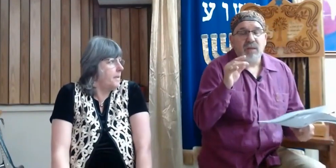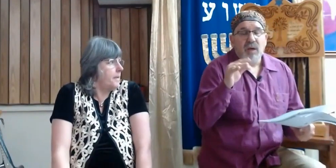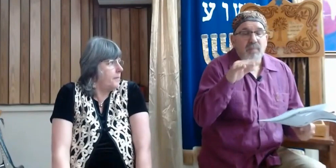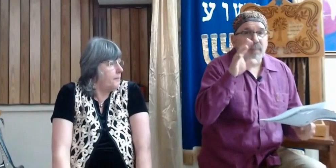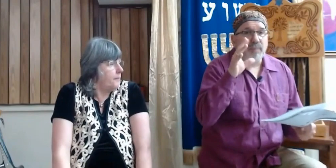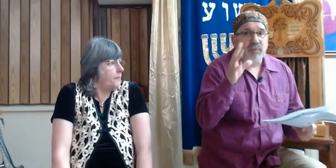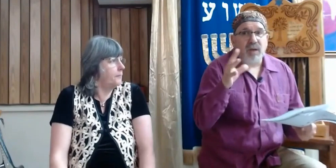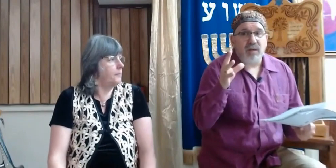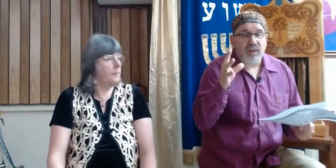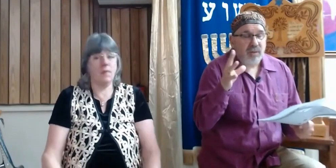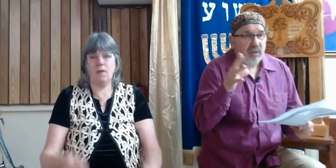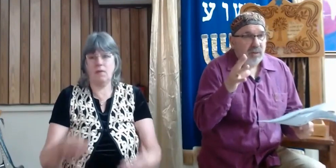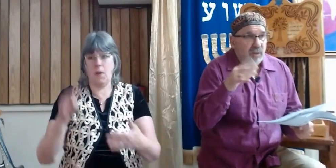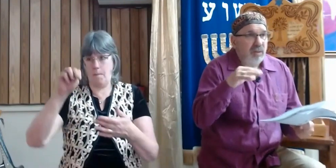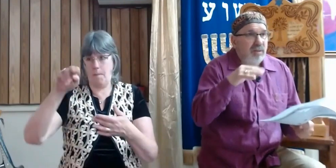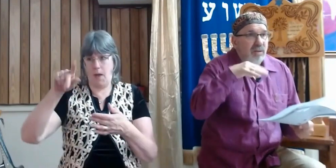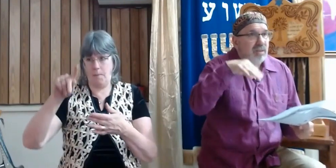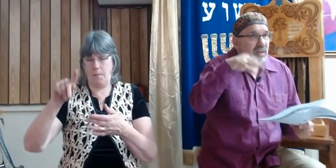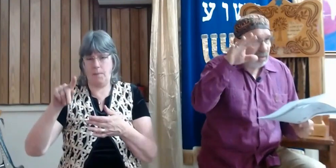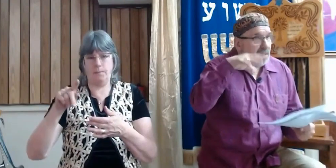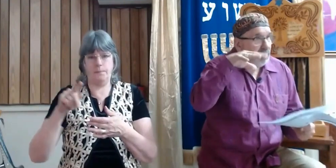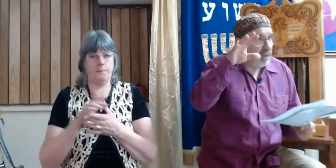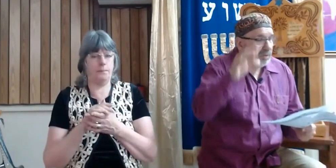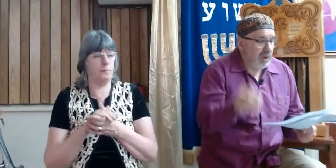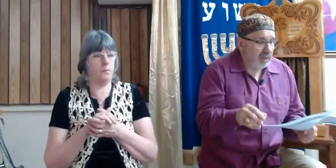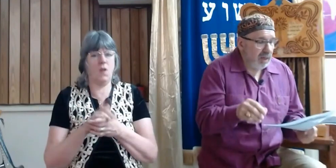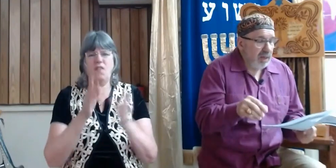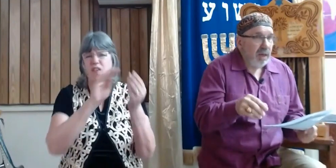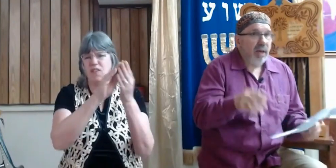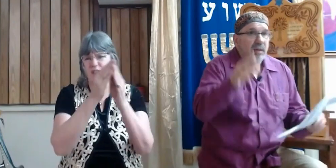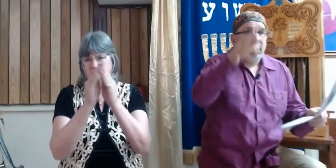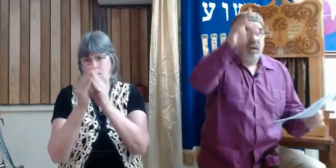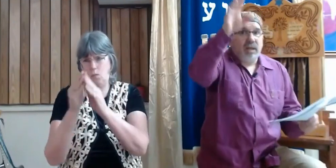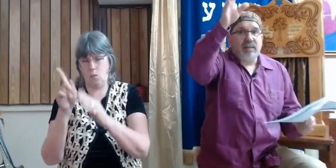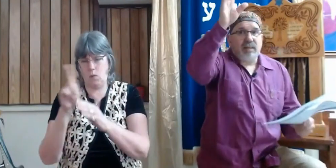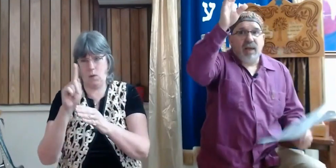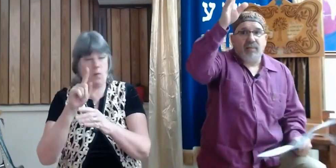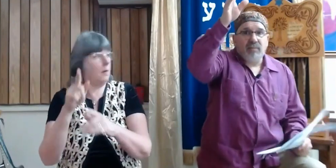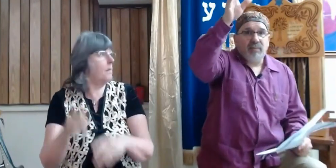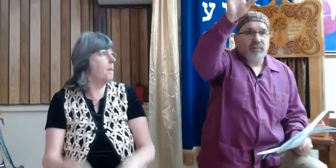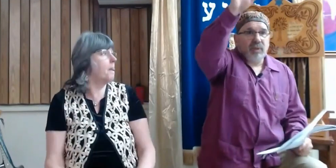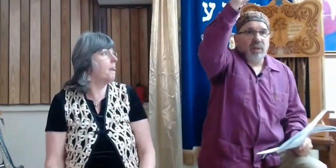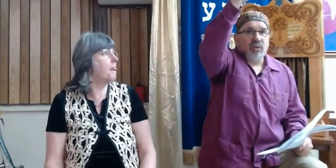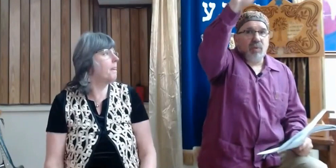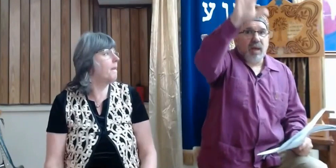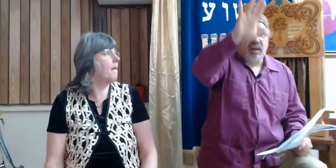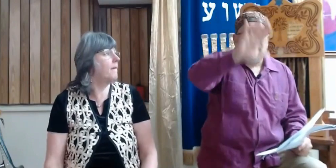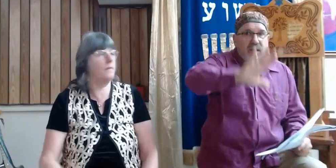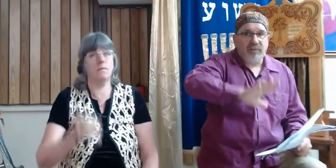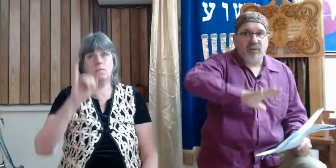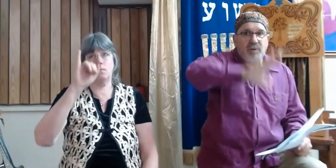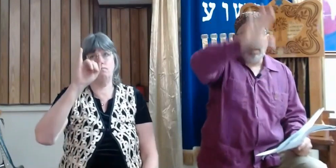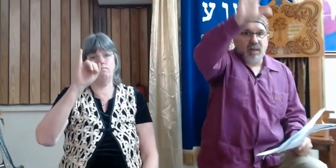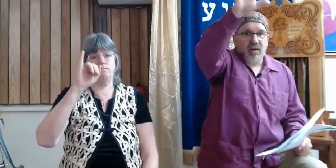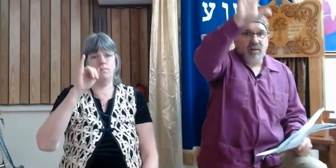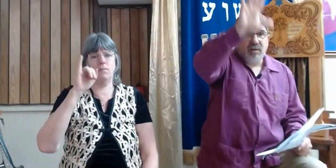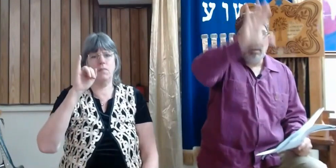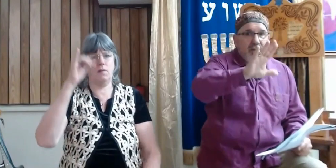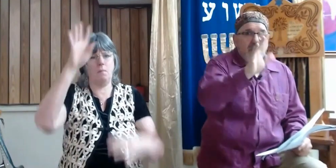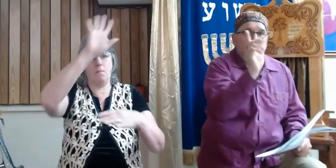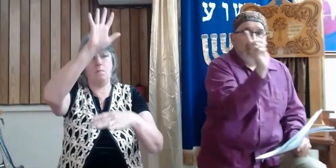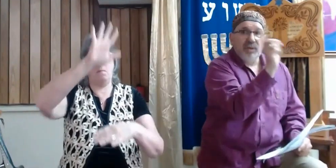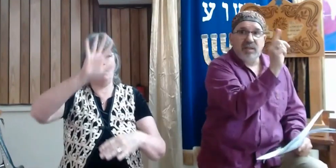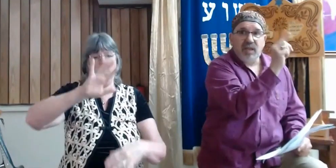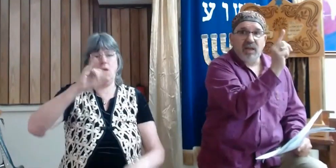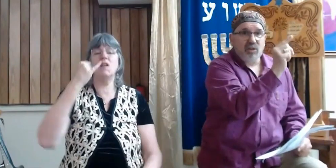a map where they tell us the city where they went. And let's say Israel have Israel here.